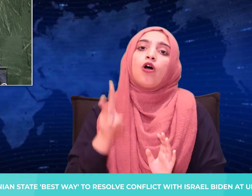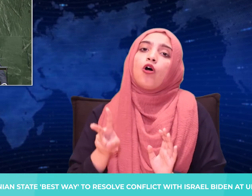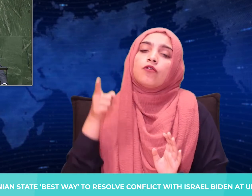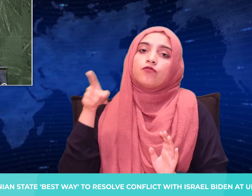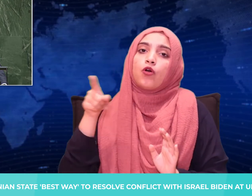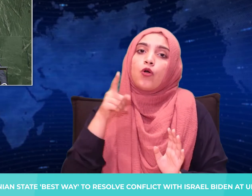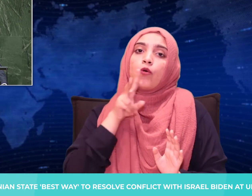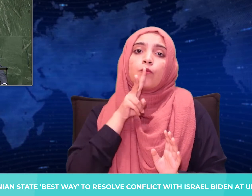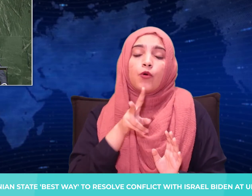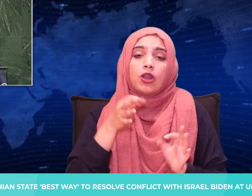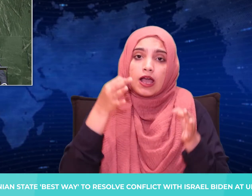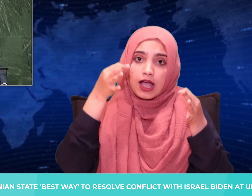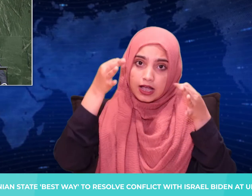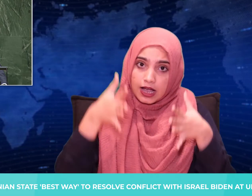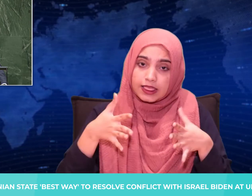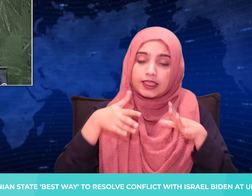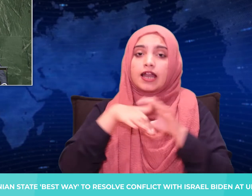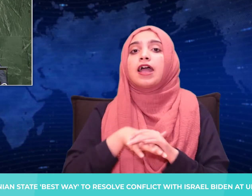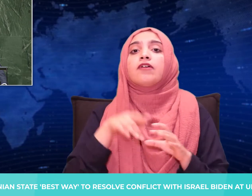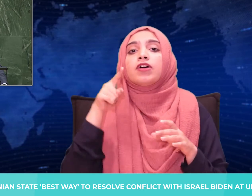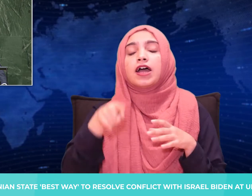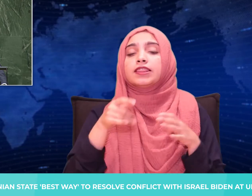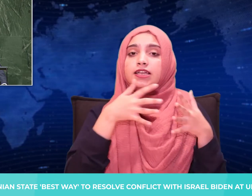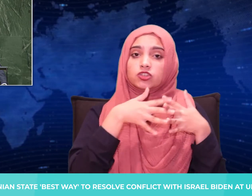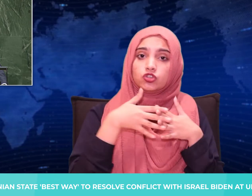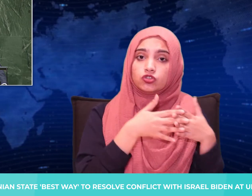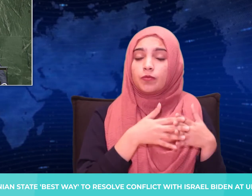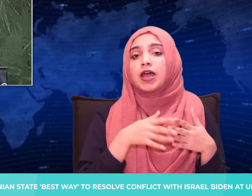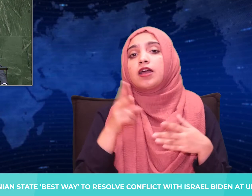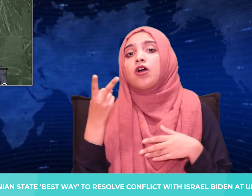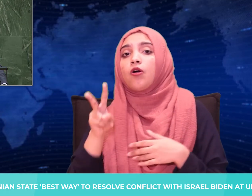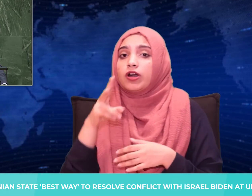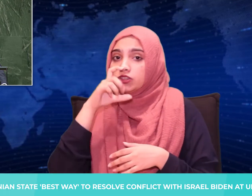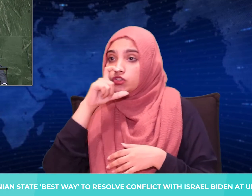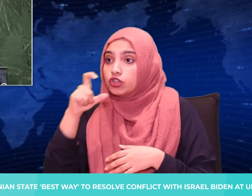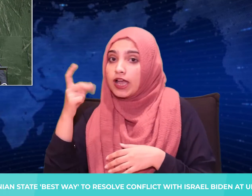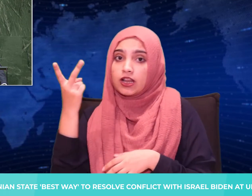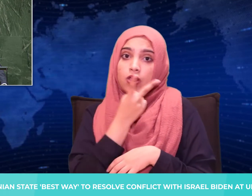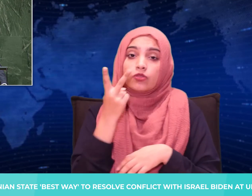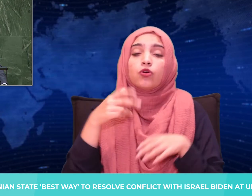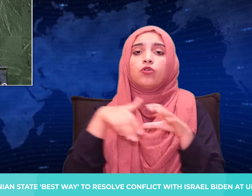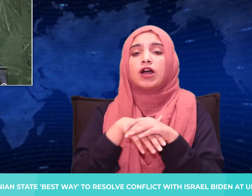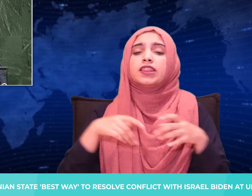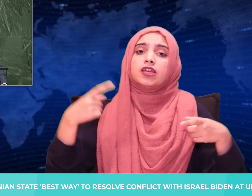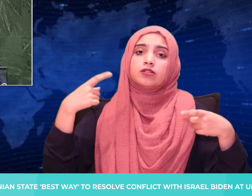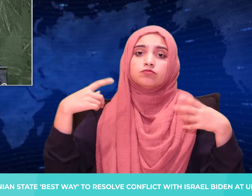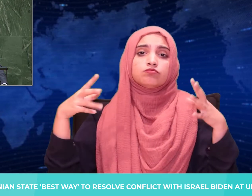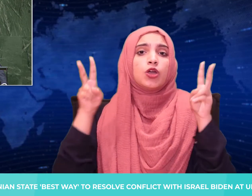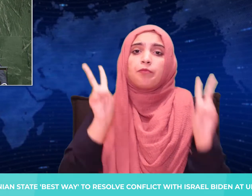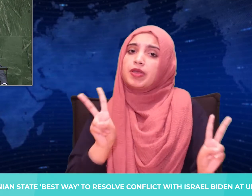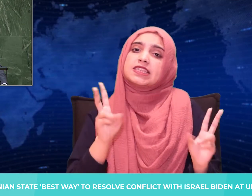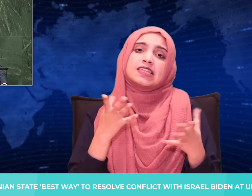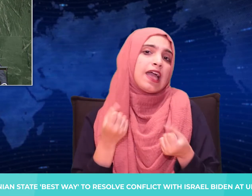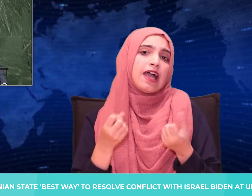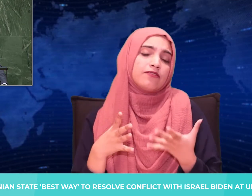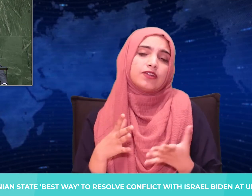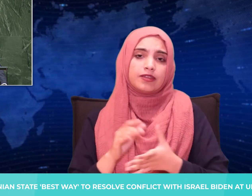world body on January 1st, warned earlier of the dangers of the growing gap between China and the United